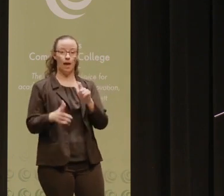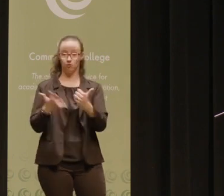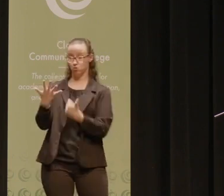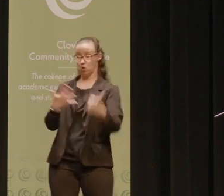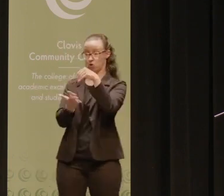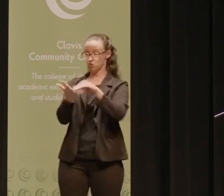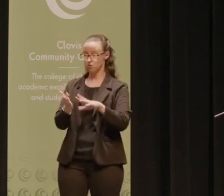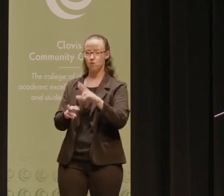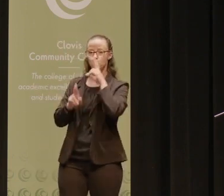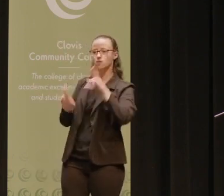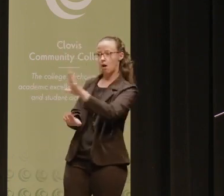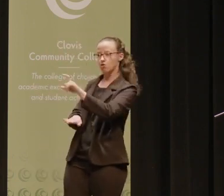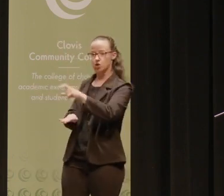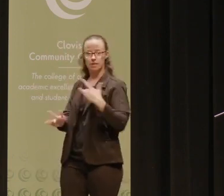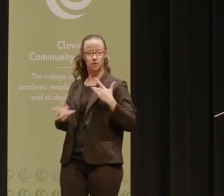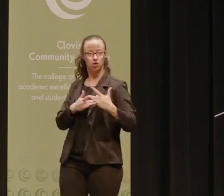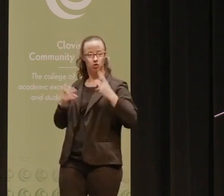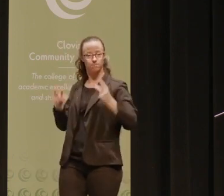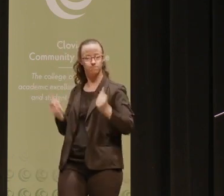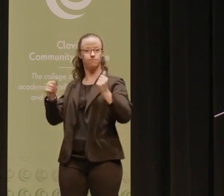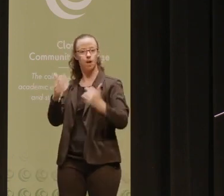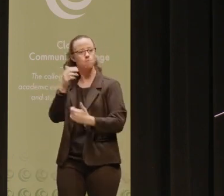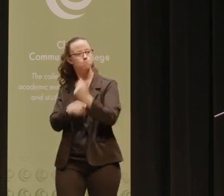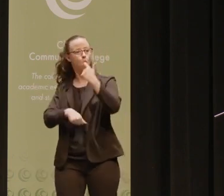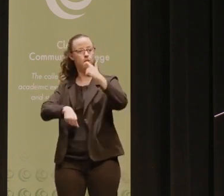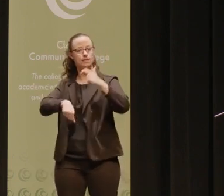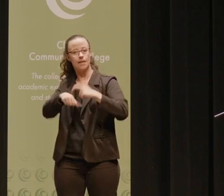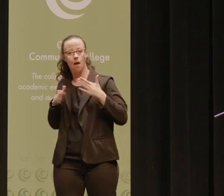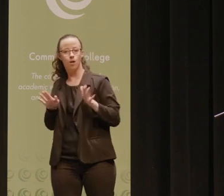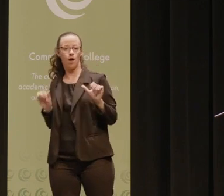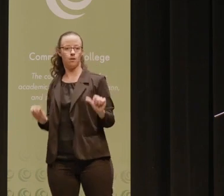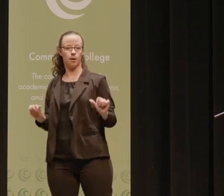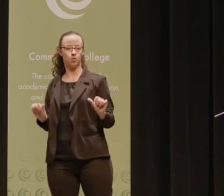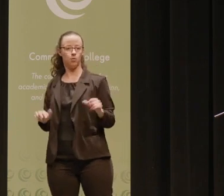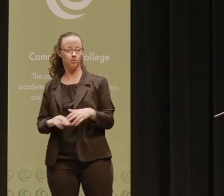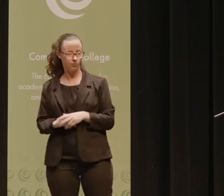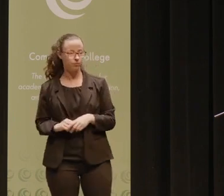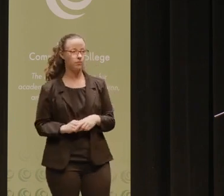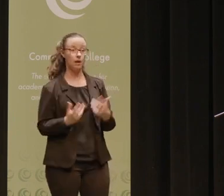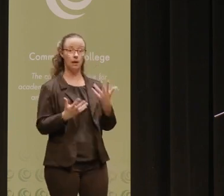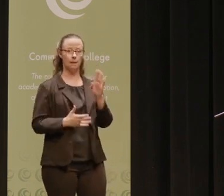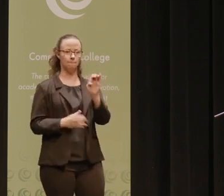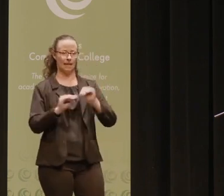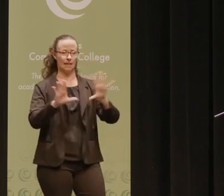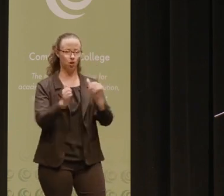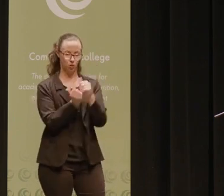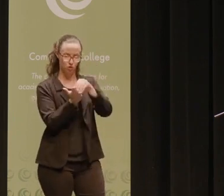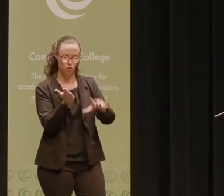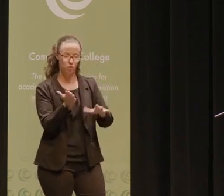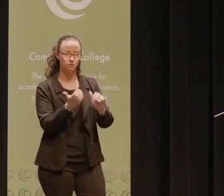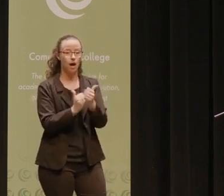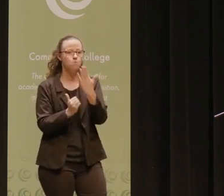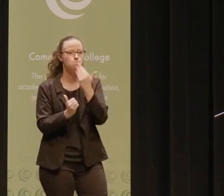students by responding to their needs and concerns in the most timely manner possible. Be clear with students about how